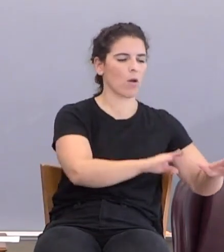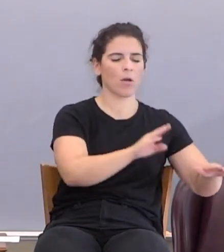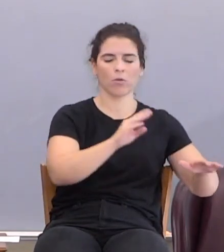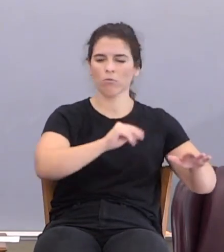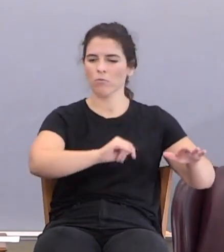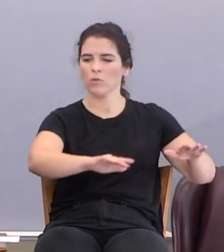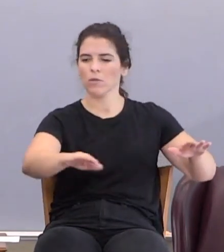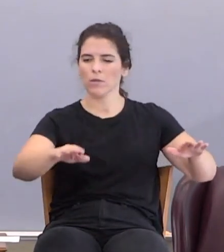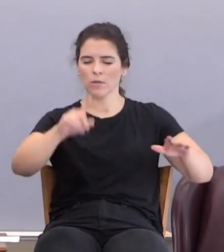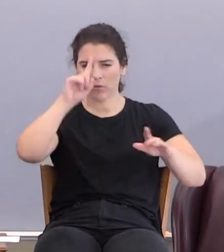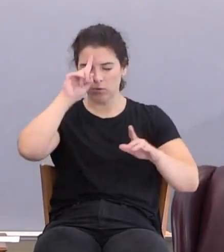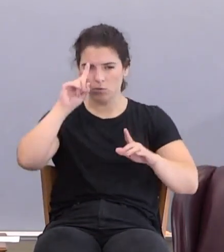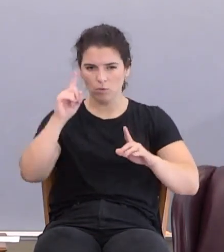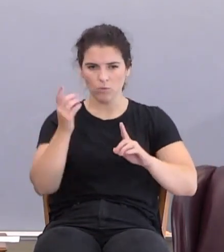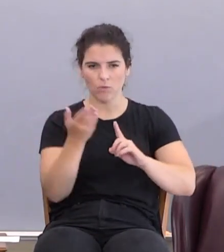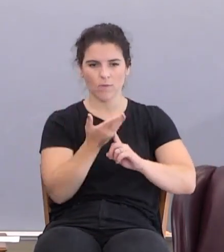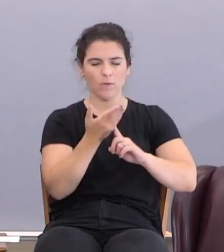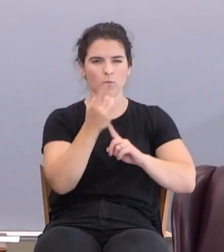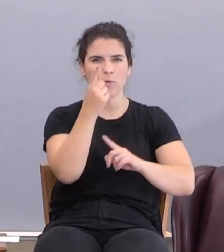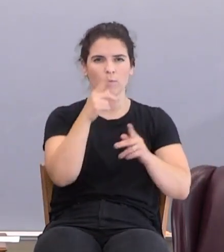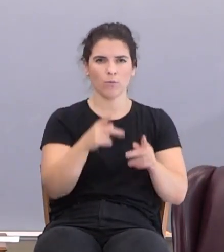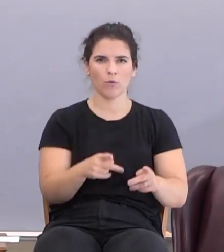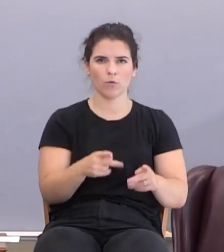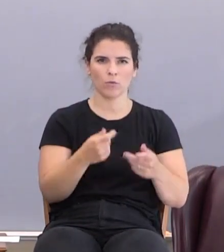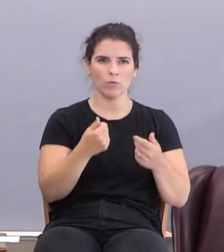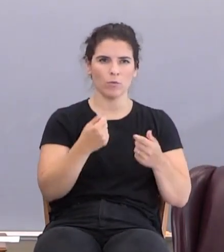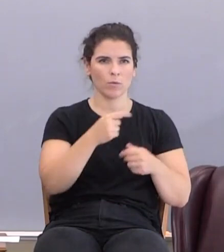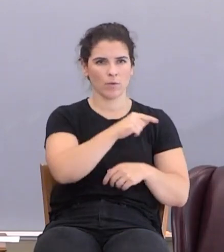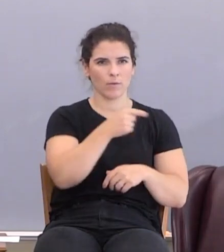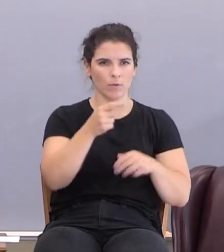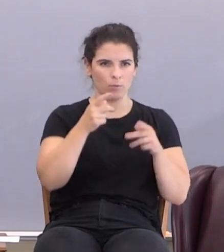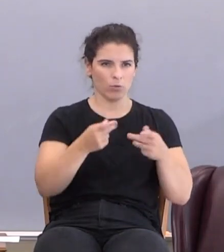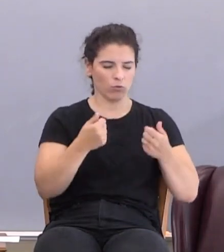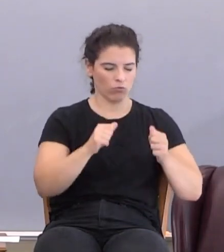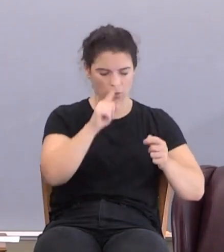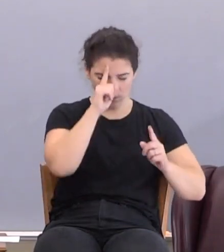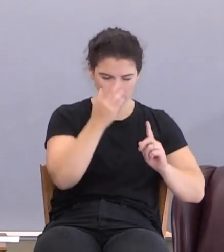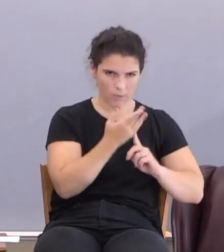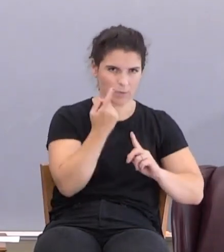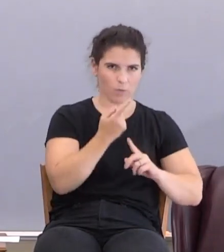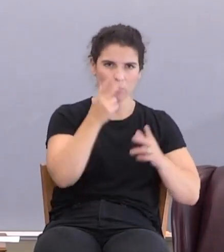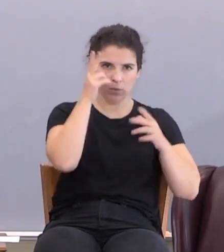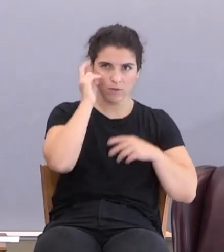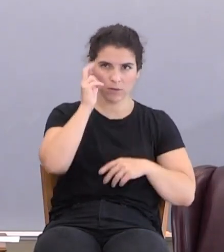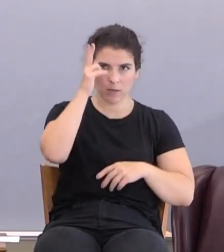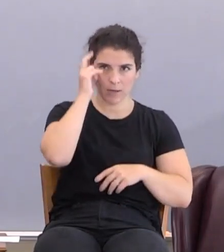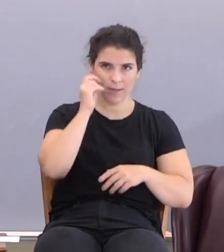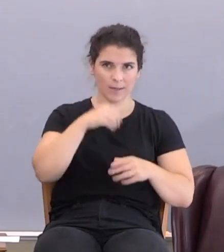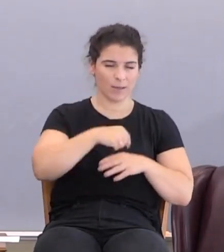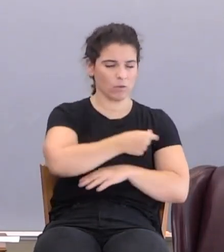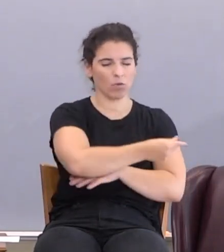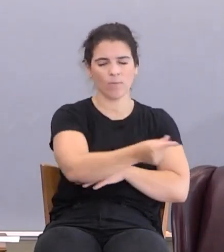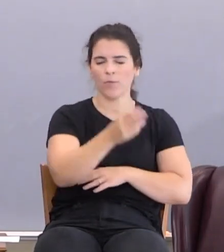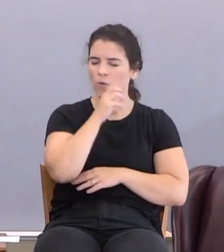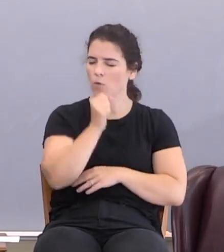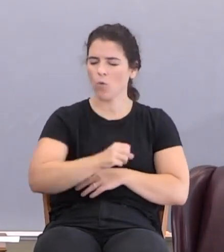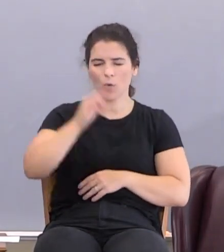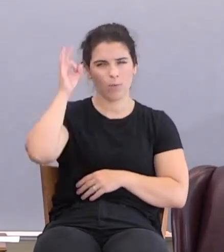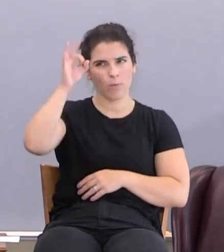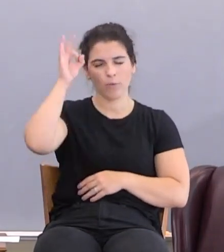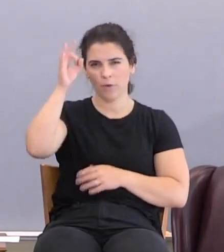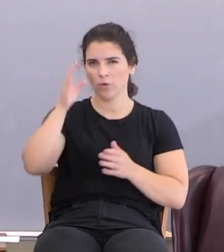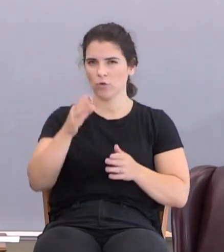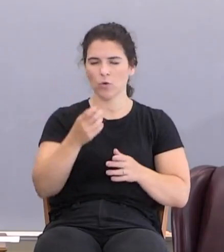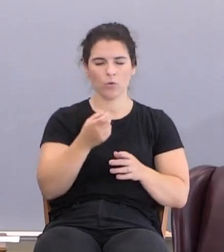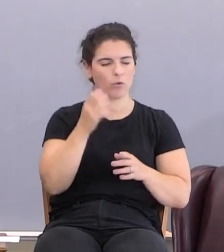The first person to try to convert someone was Satan in the garden. There's an old preacher joke about the greatest sermon ever preached was